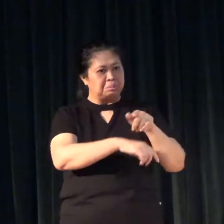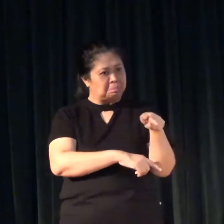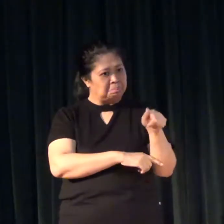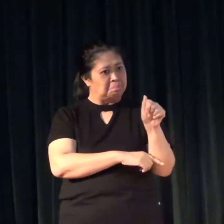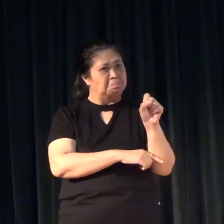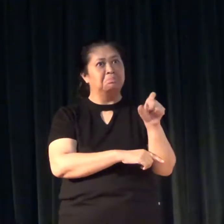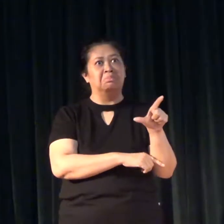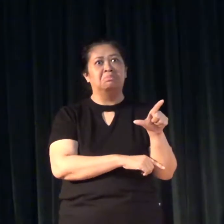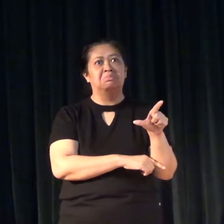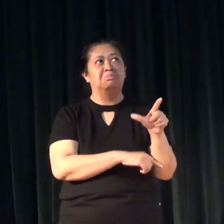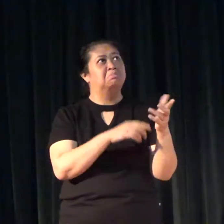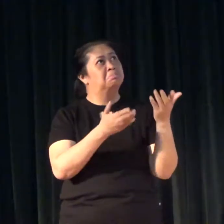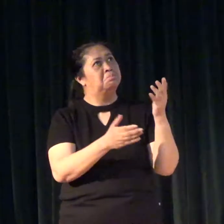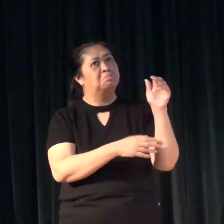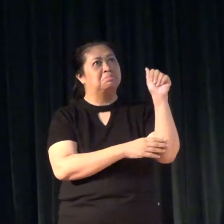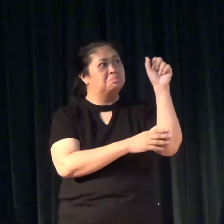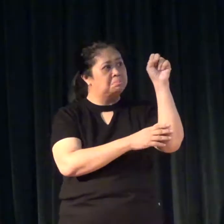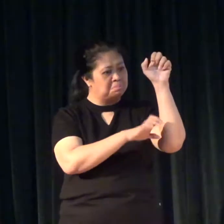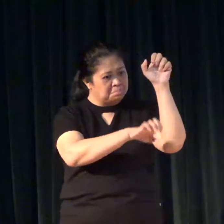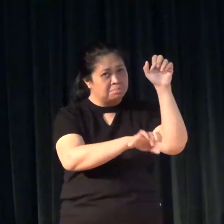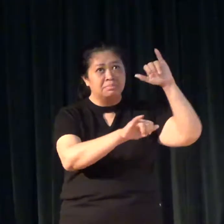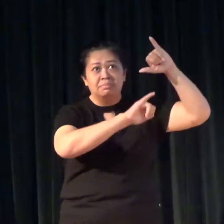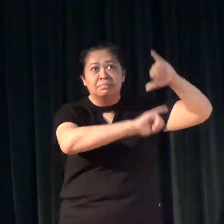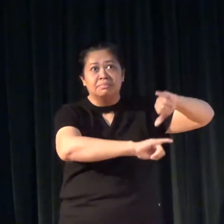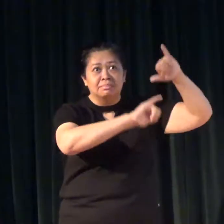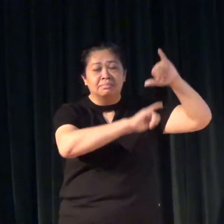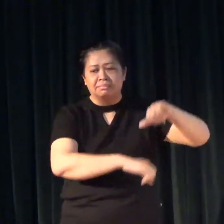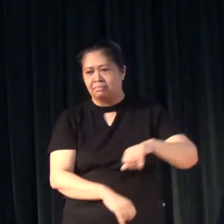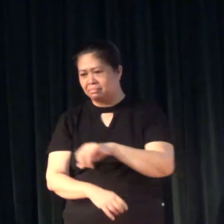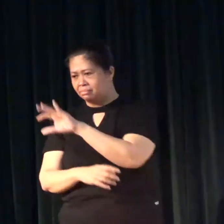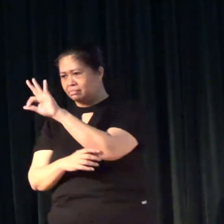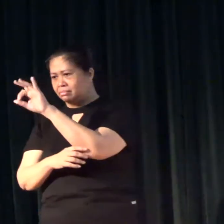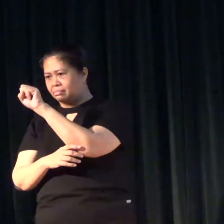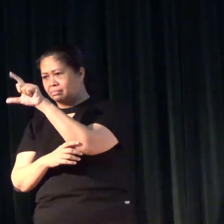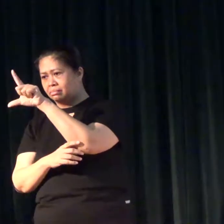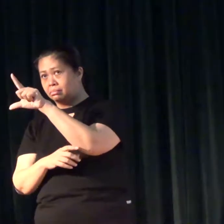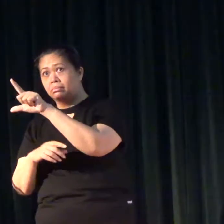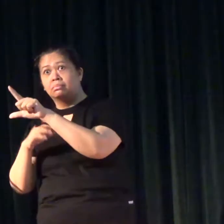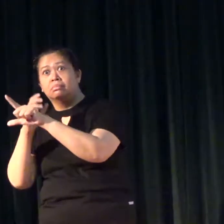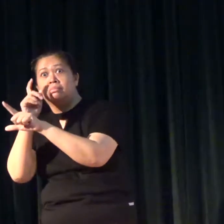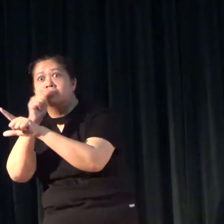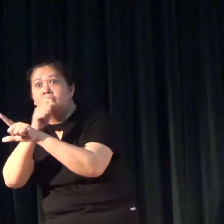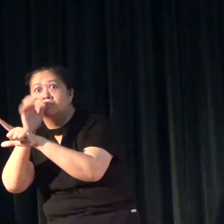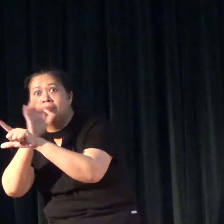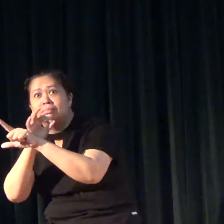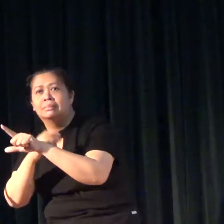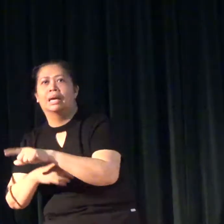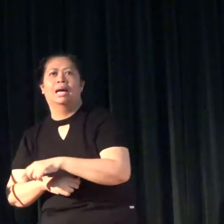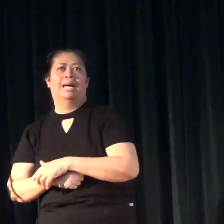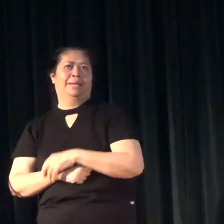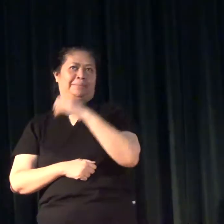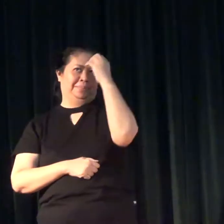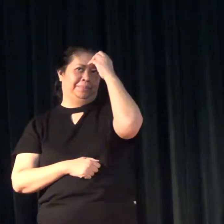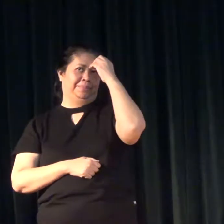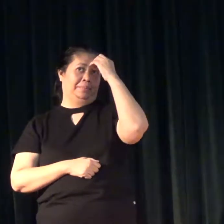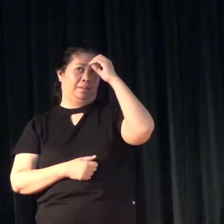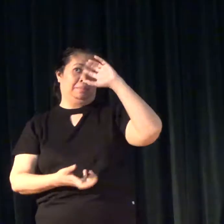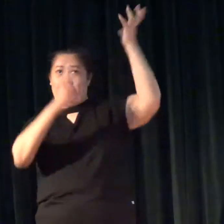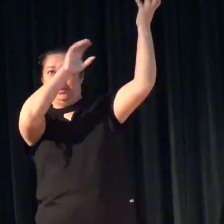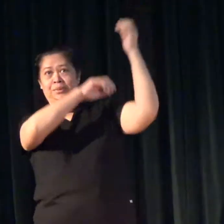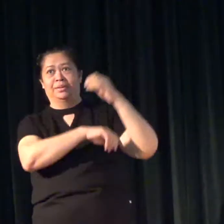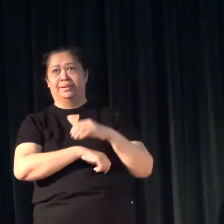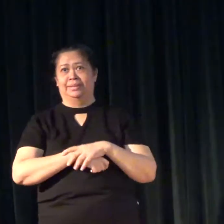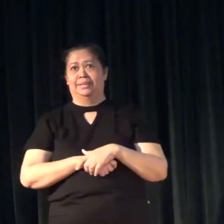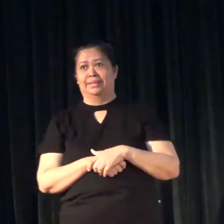ASL and that Filipino sign language is Filipino, then we are in trouble.